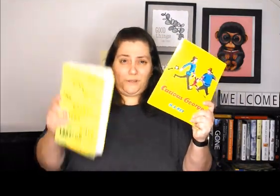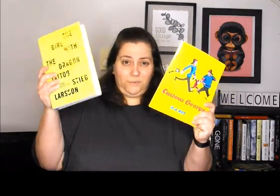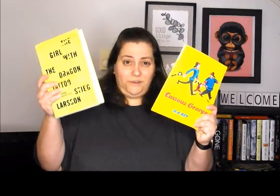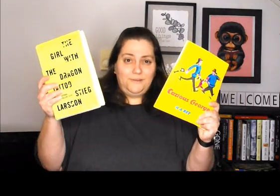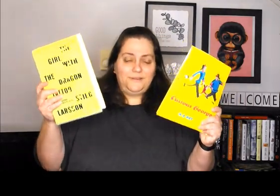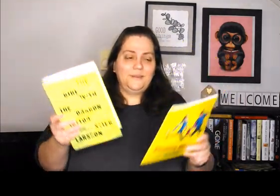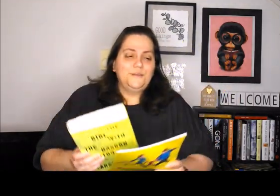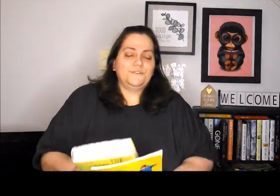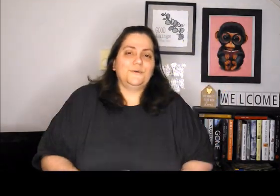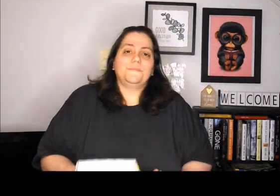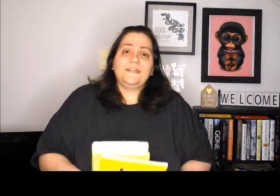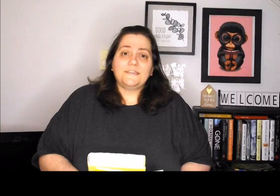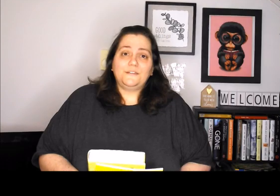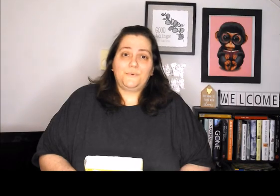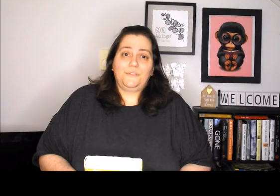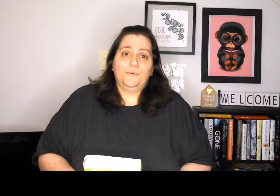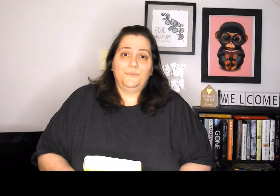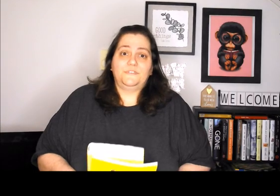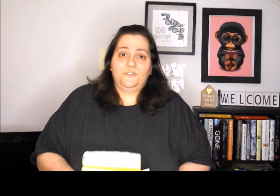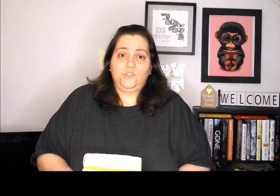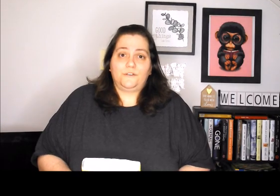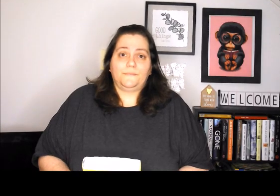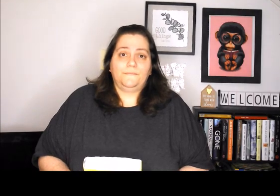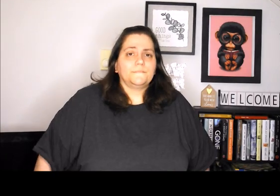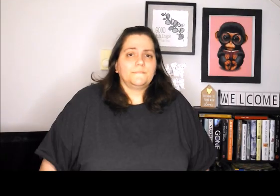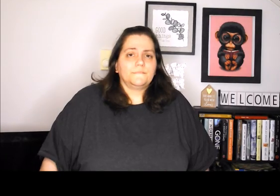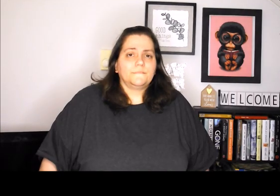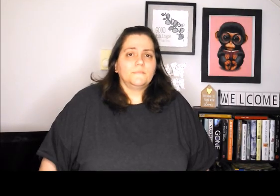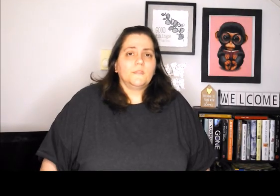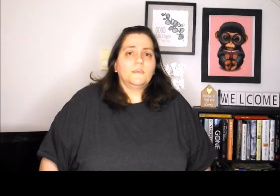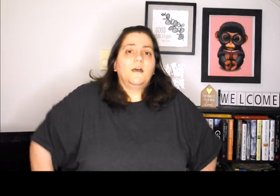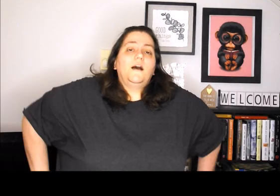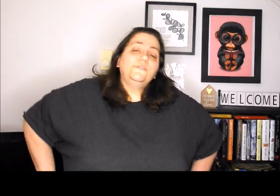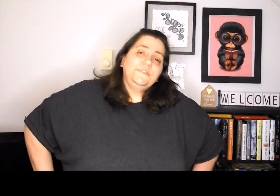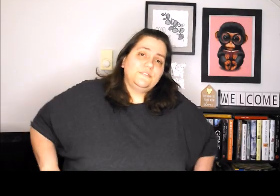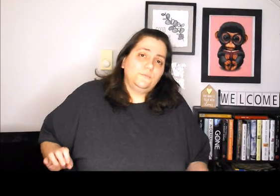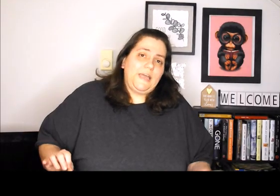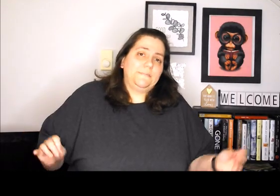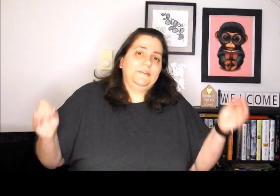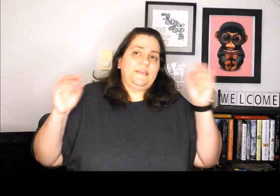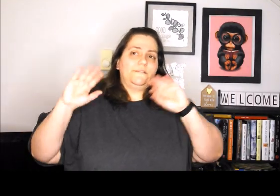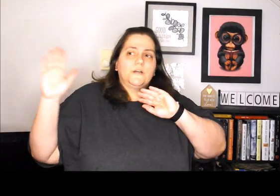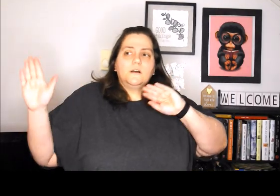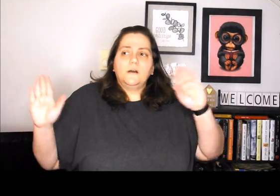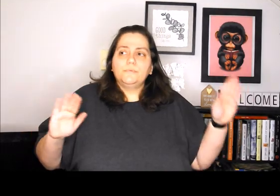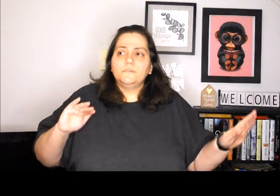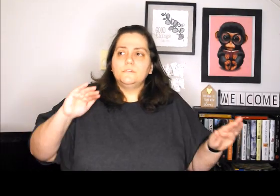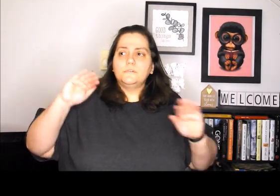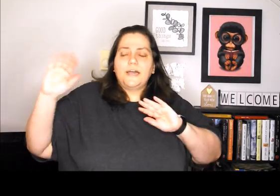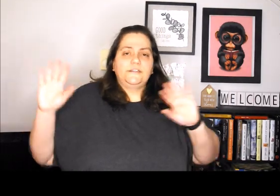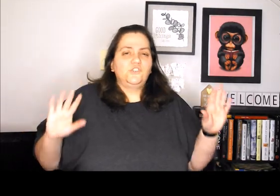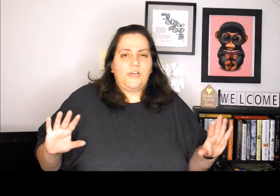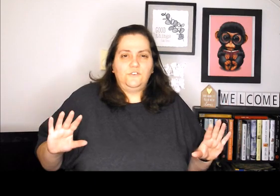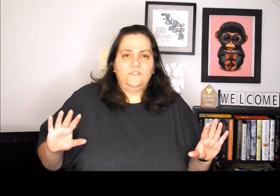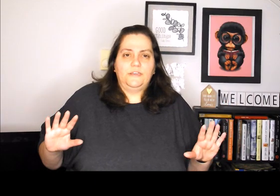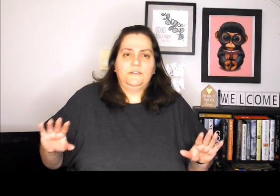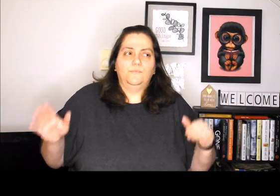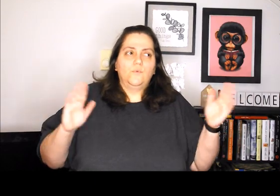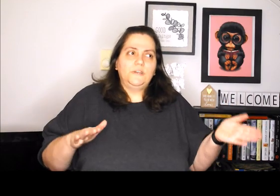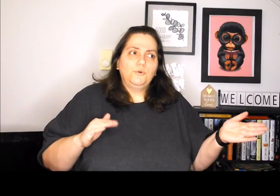I read. So that's kind of one of the goals this year. Other things that will be happening is I have a couple kind of challenges lined up. One, I'm